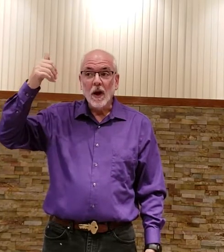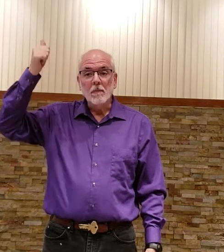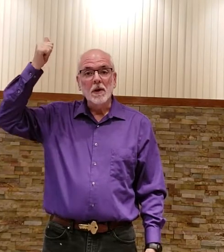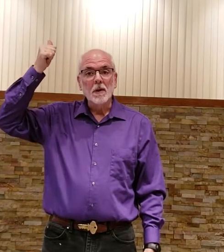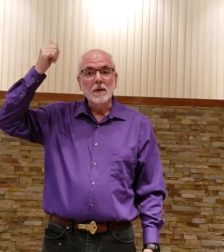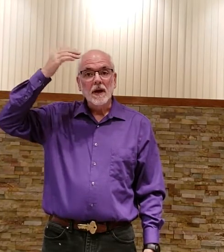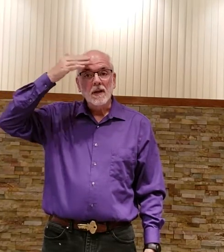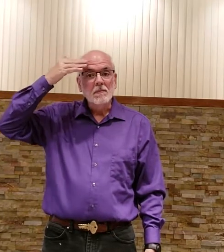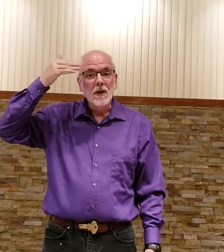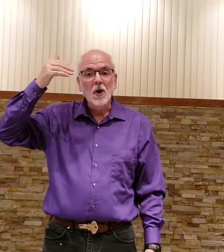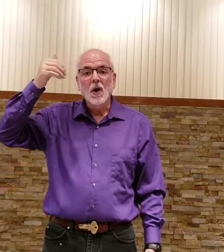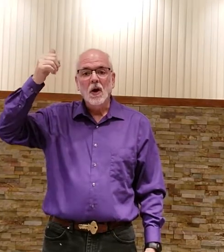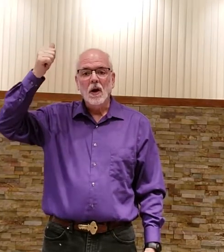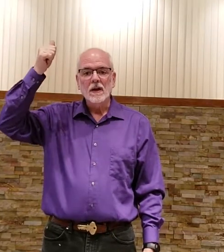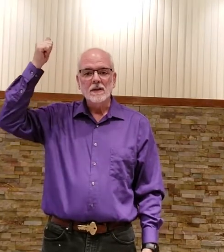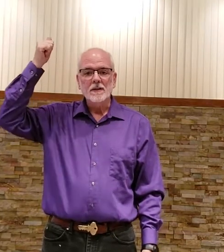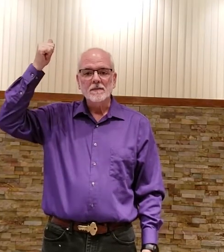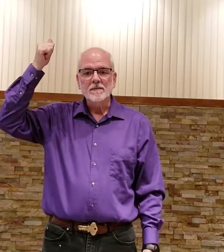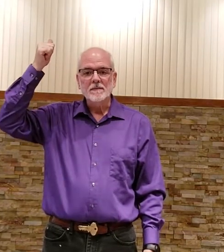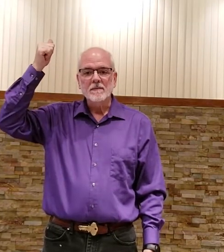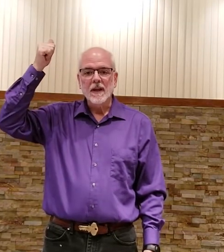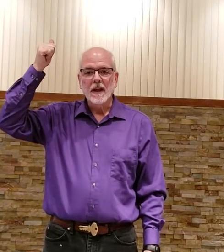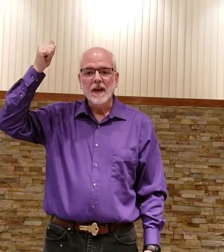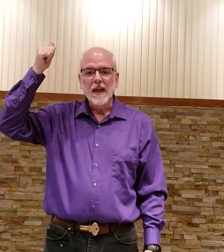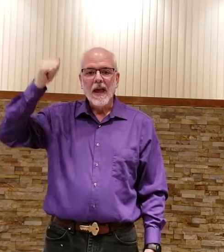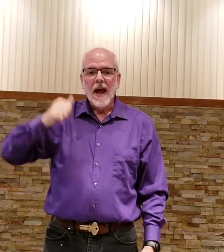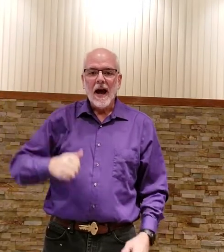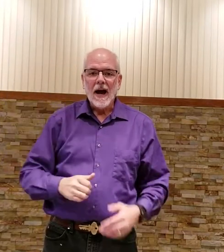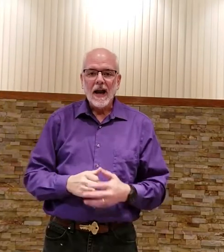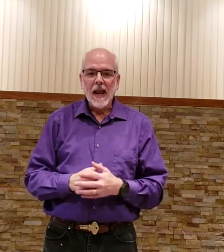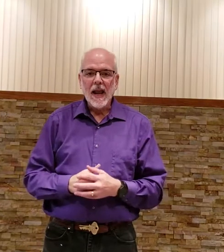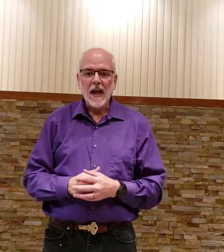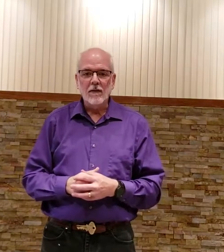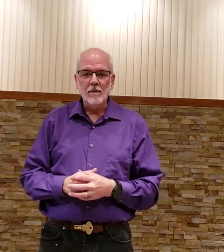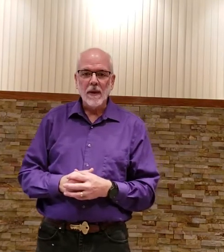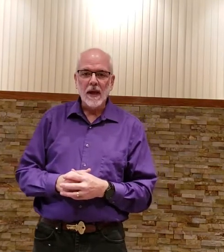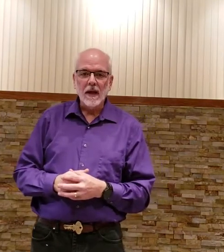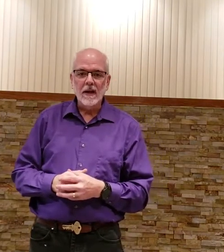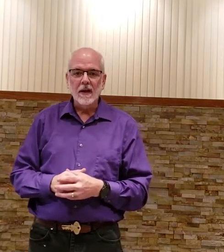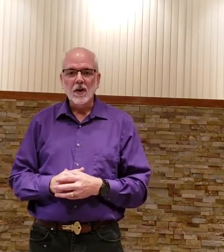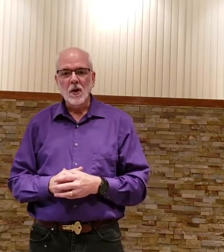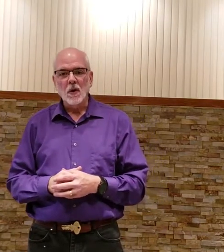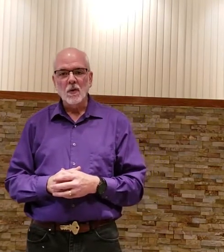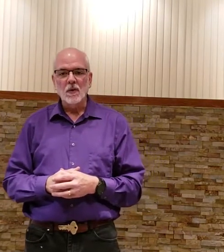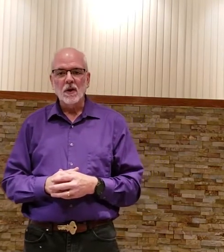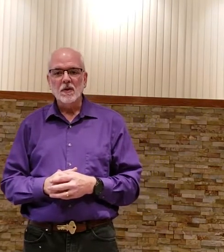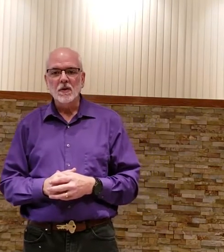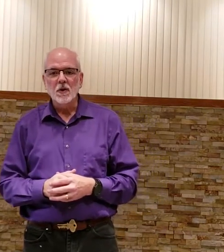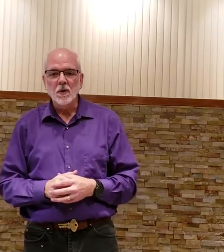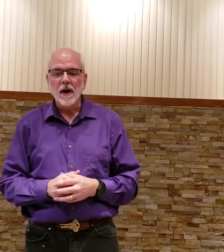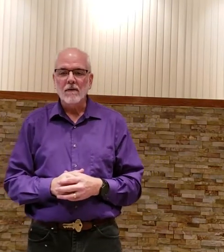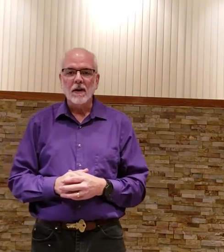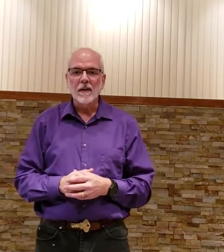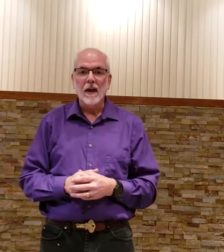up a little bit because okay i have made known to you everything